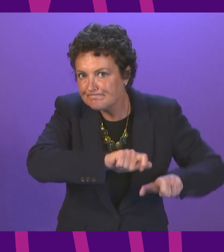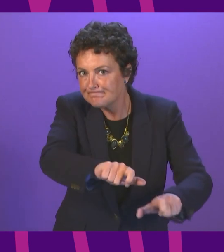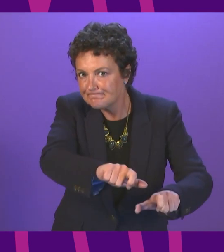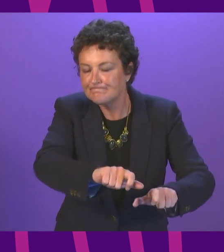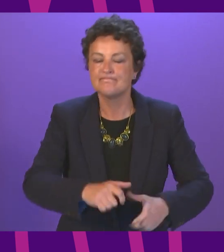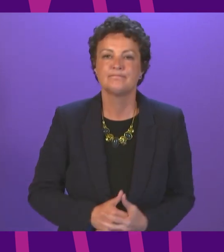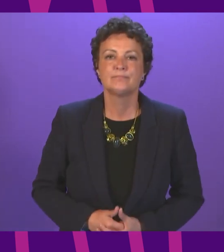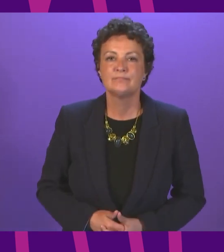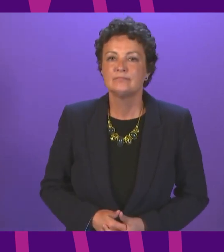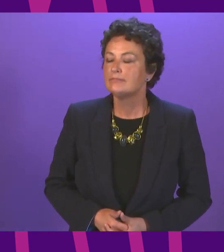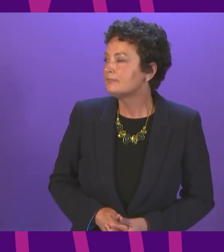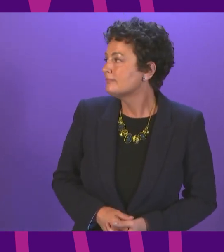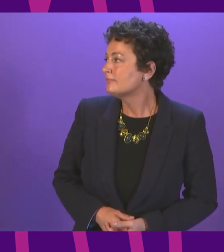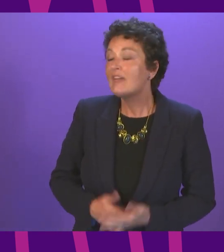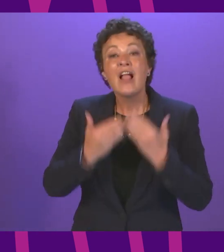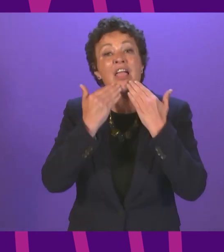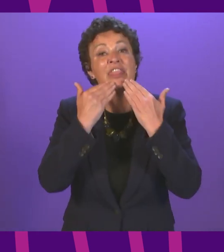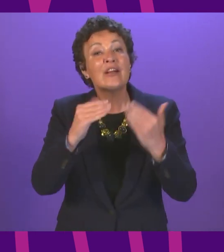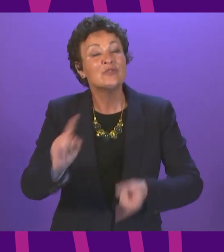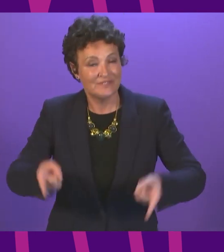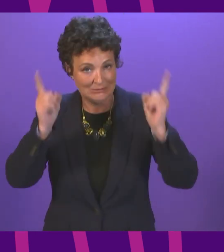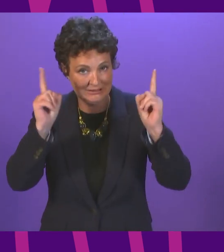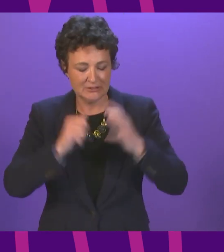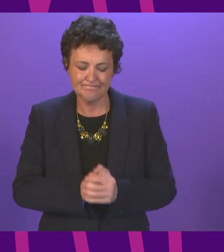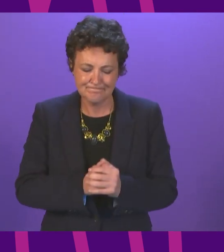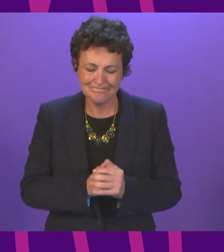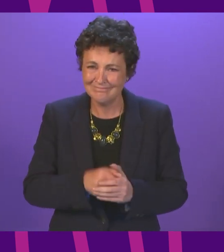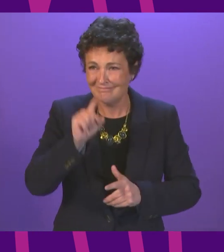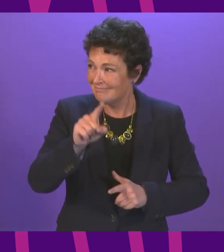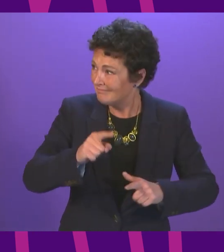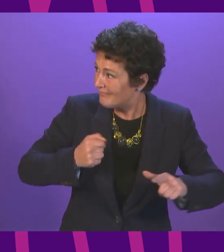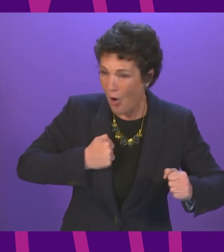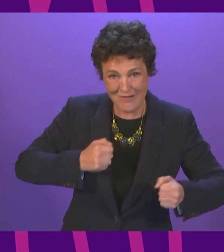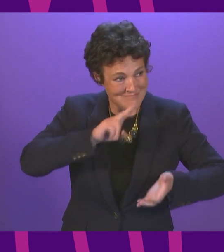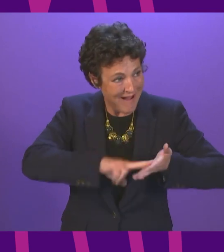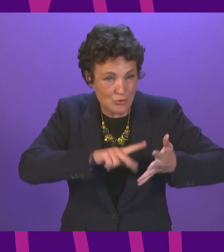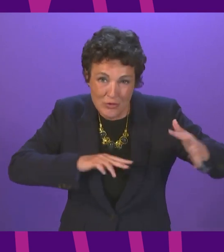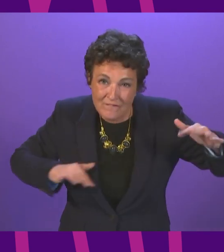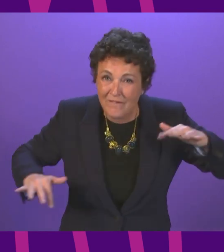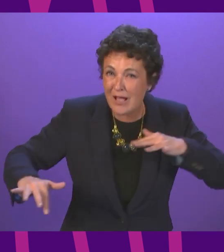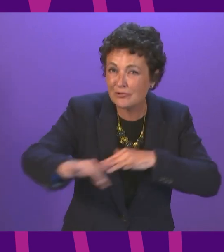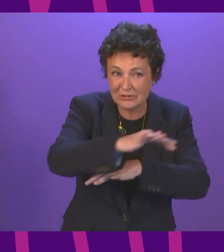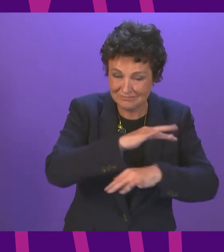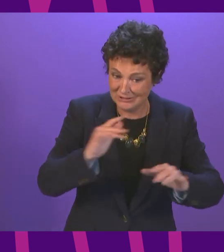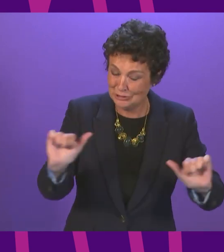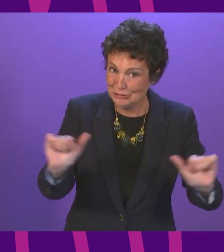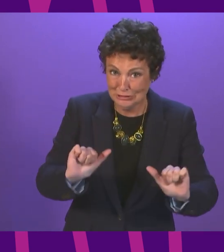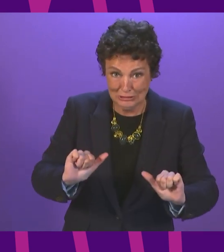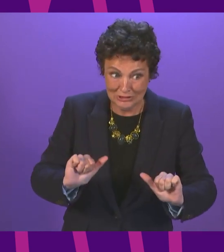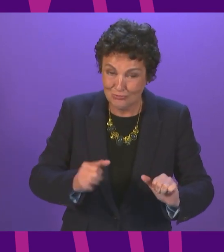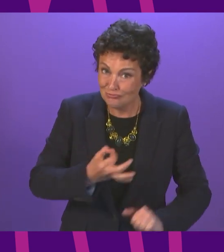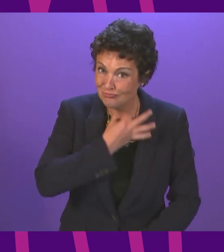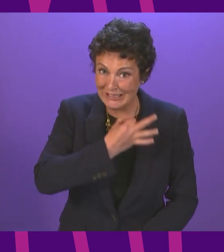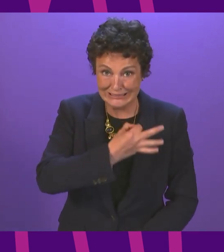thank the First Minister for that answer. First Minister, nature is under threat. It is not just the capper caillie, it is